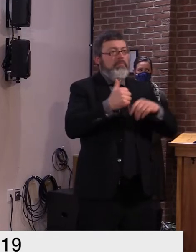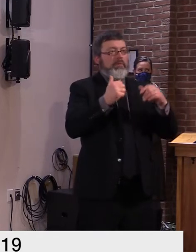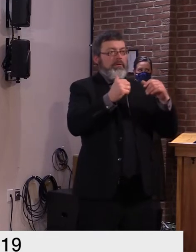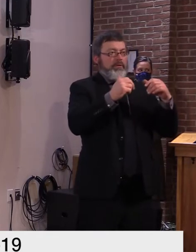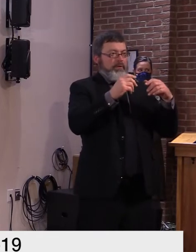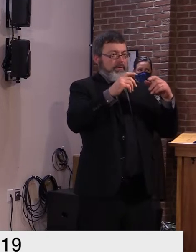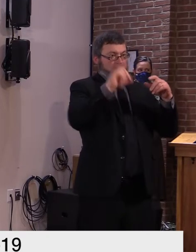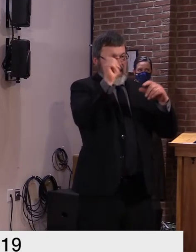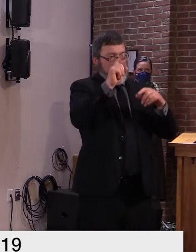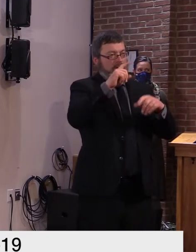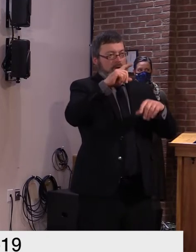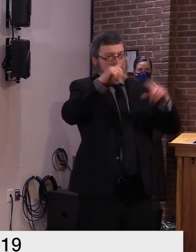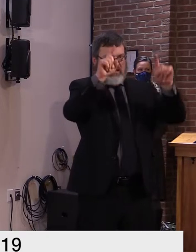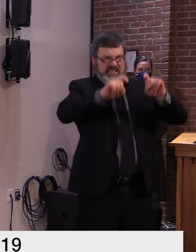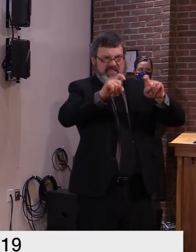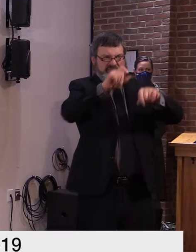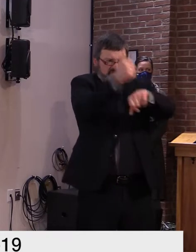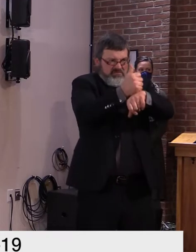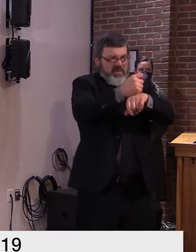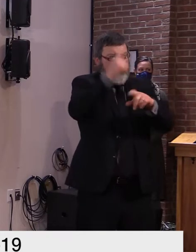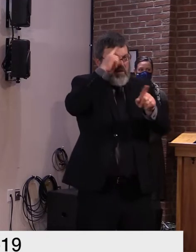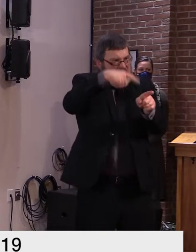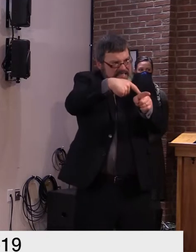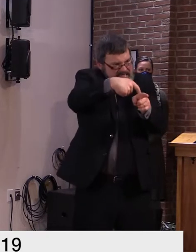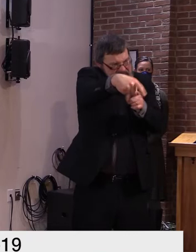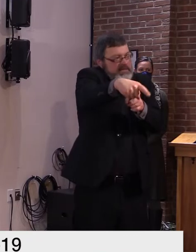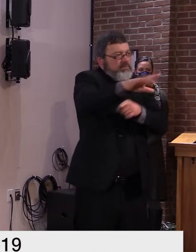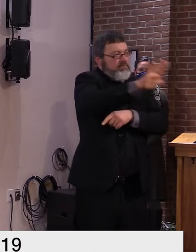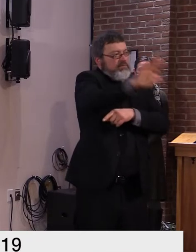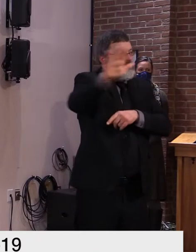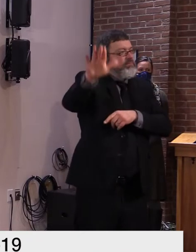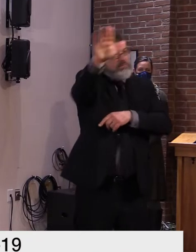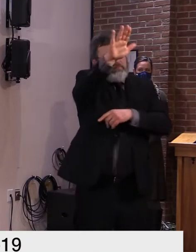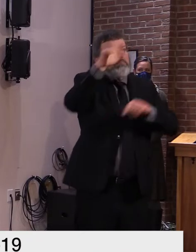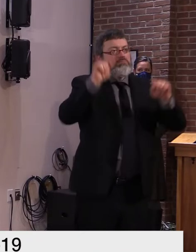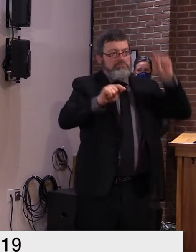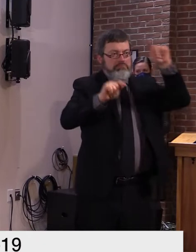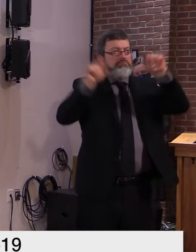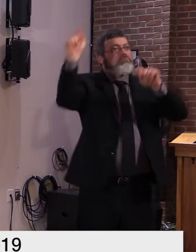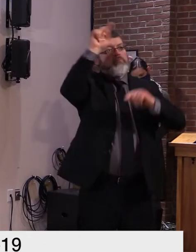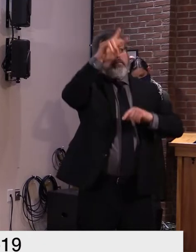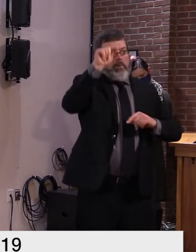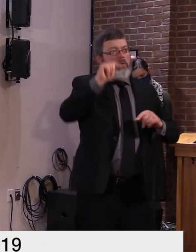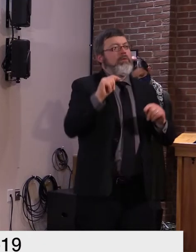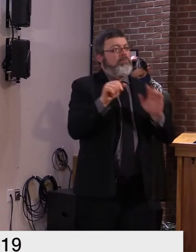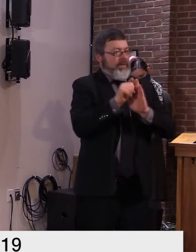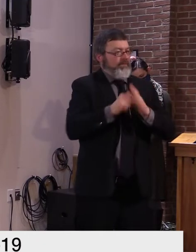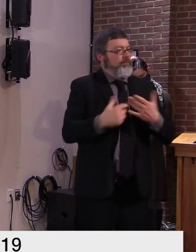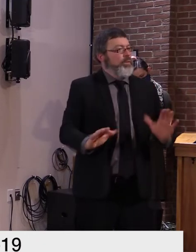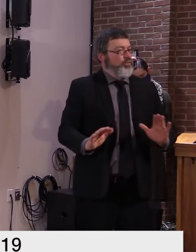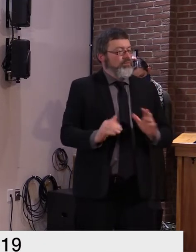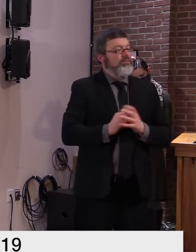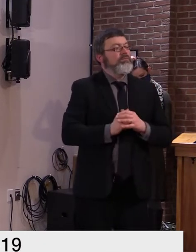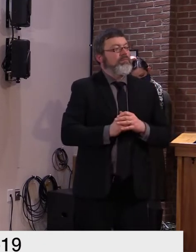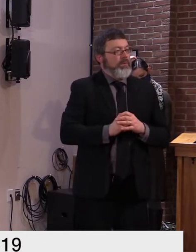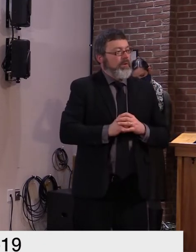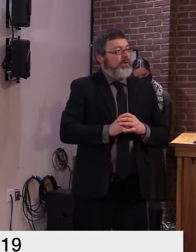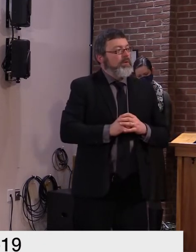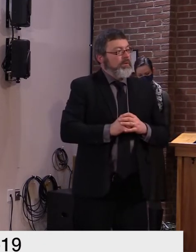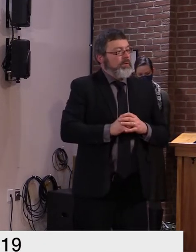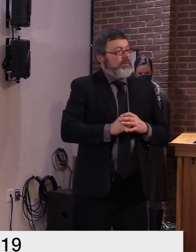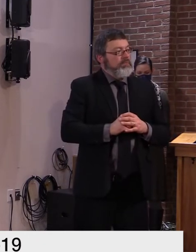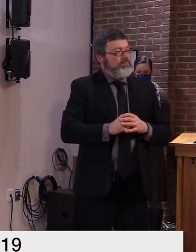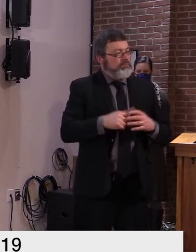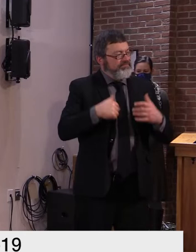i want to take some time to thank the heroic health care providers and staff who are on the front lines providing